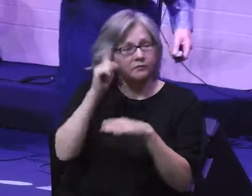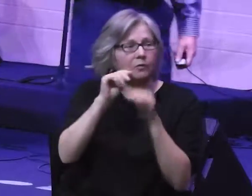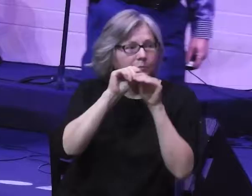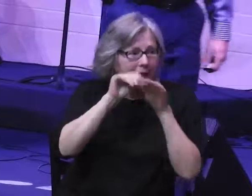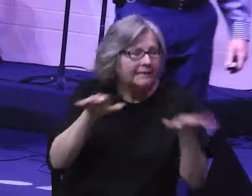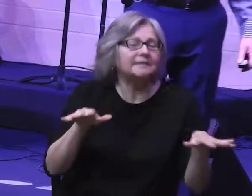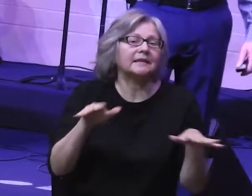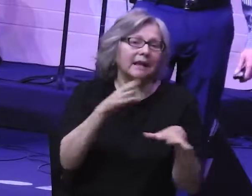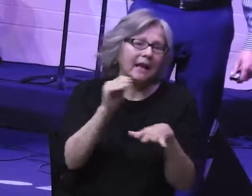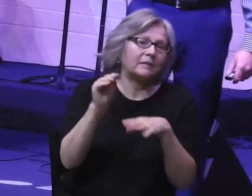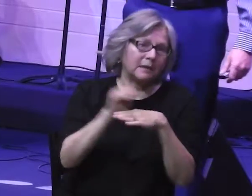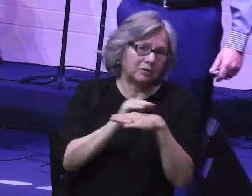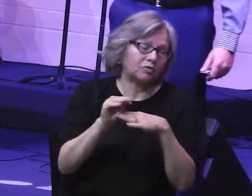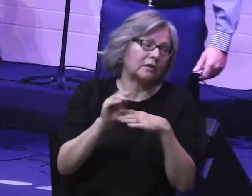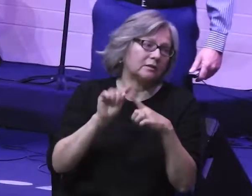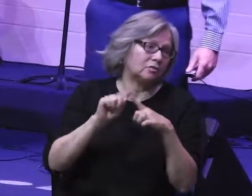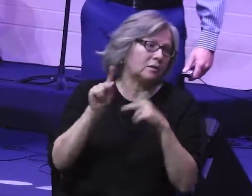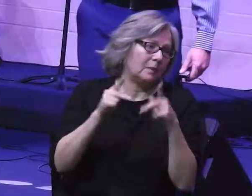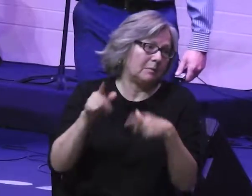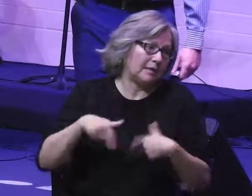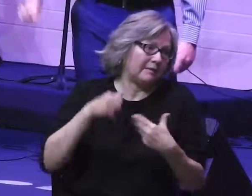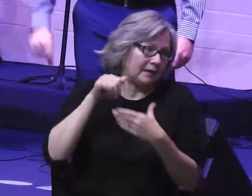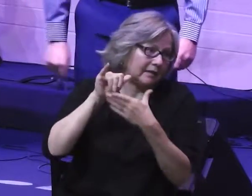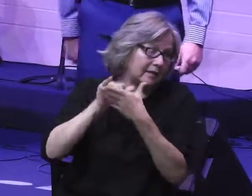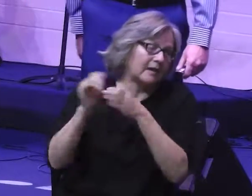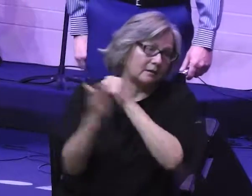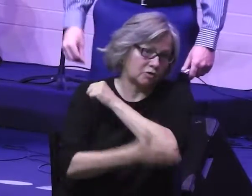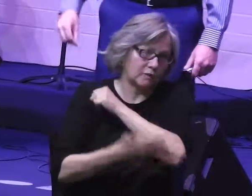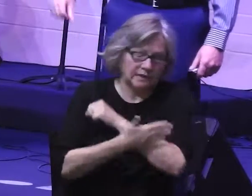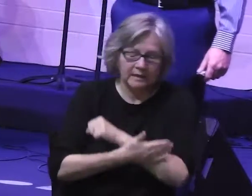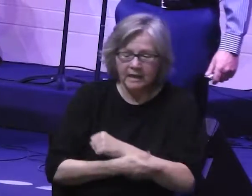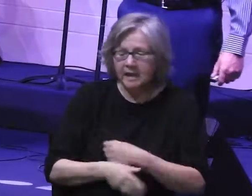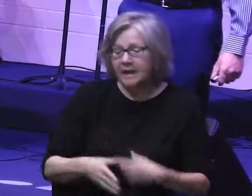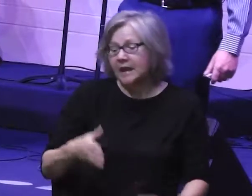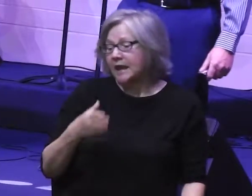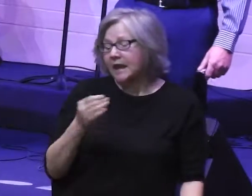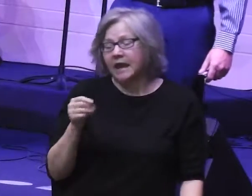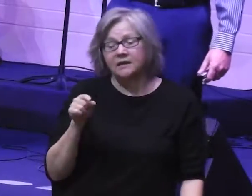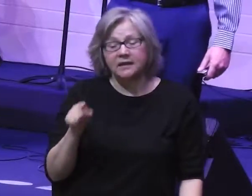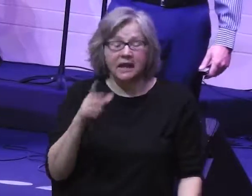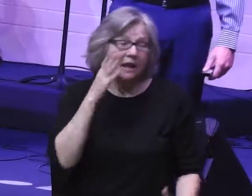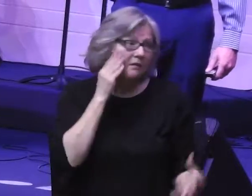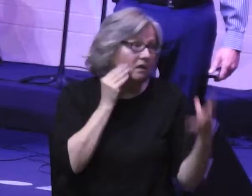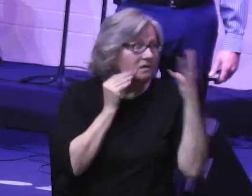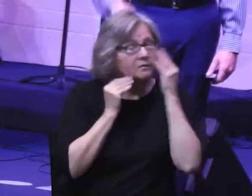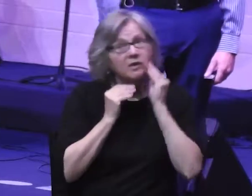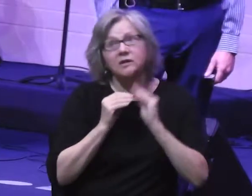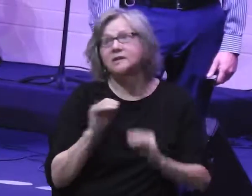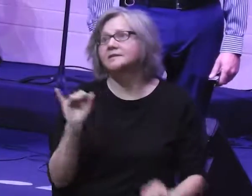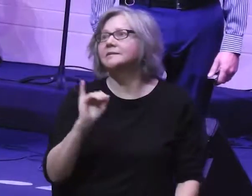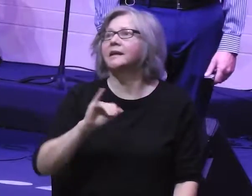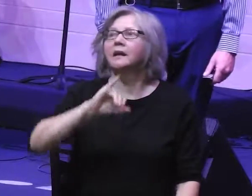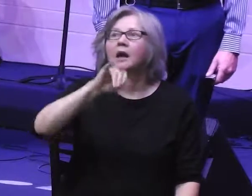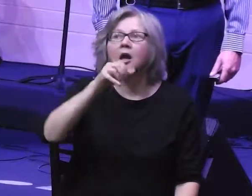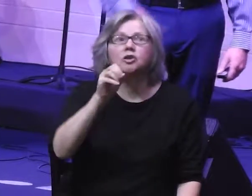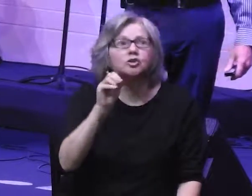And these guys in recent years have been through the ringer. I mean, it's almost like a Job kind of story.